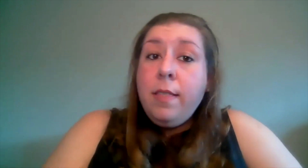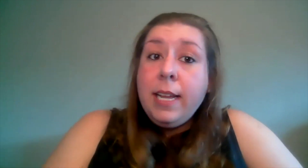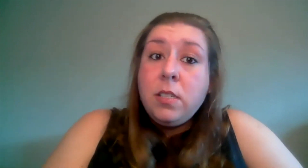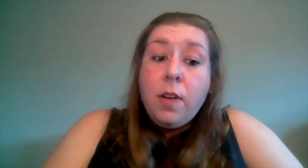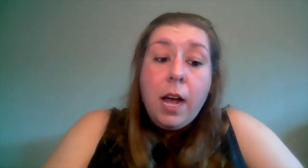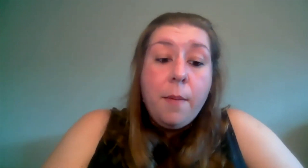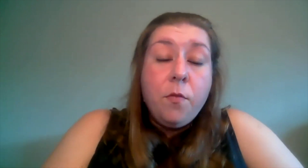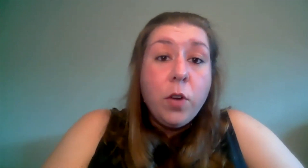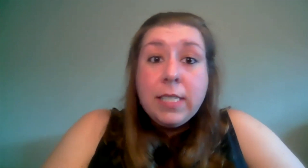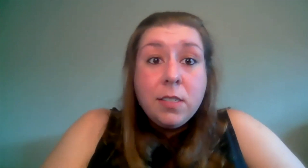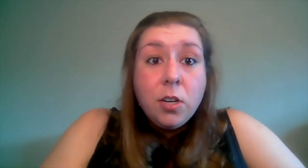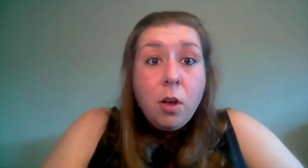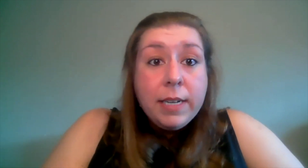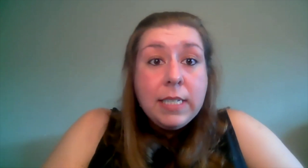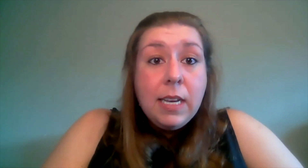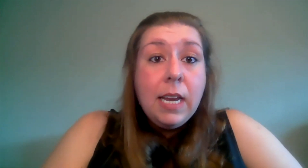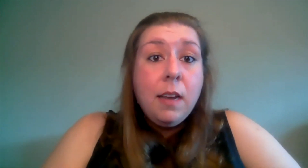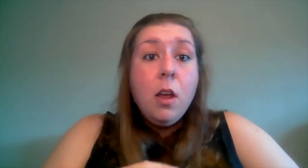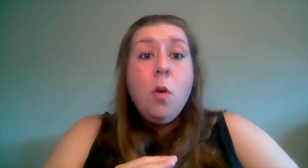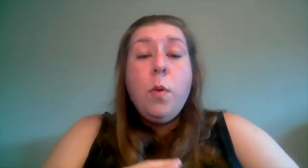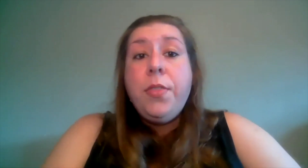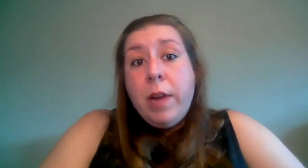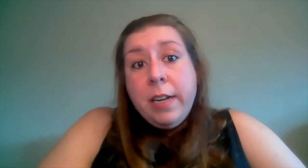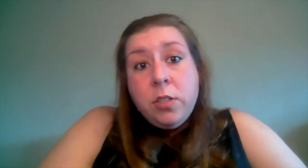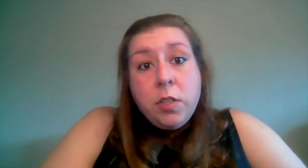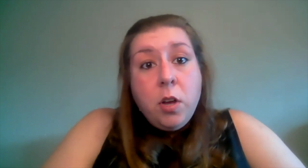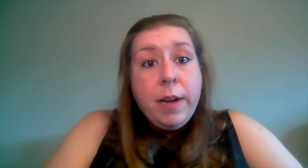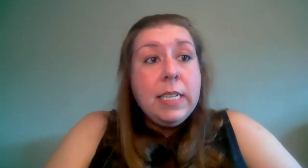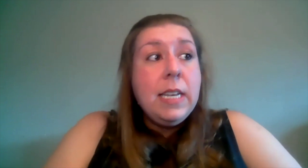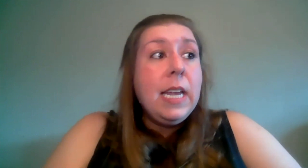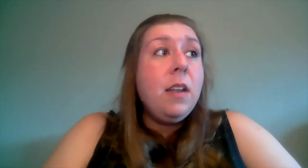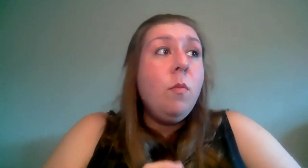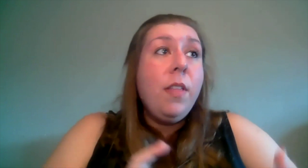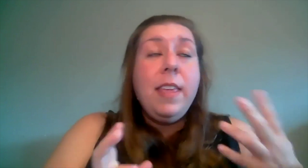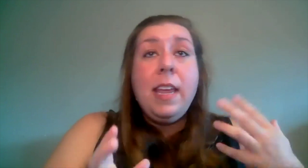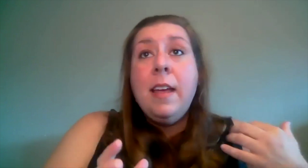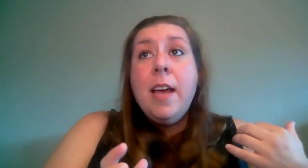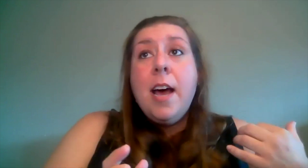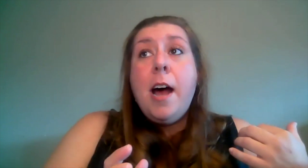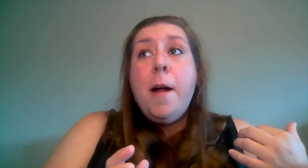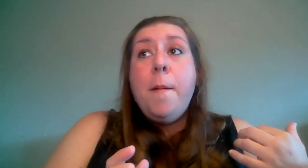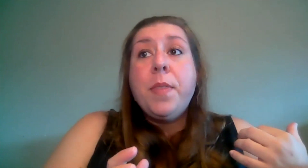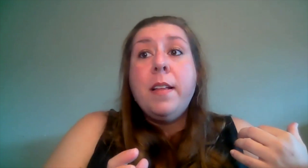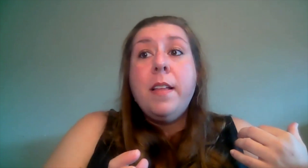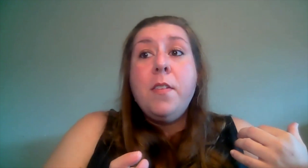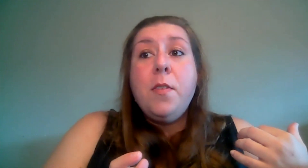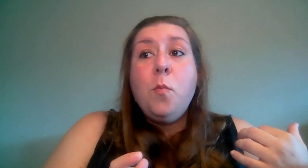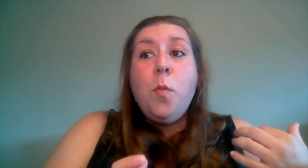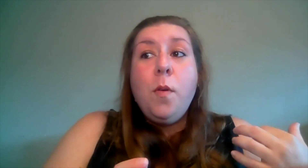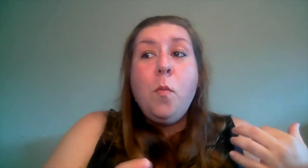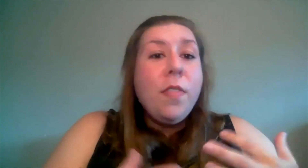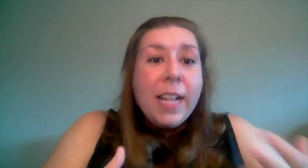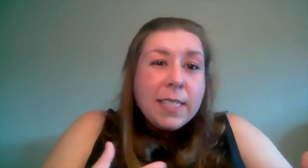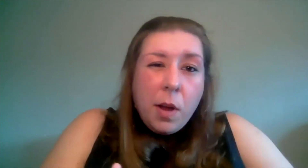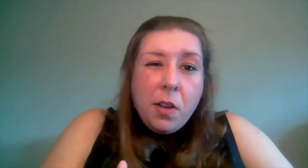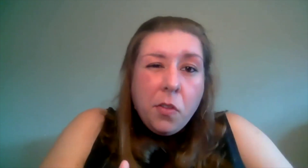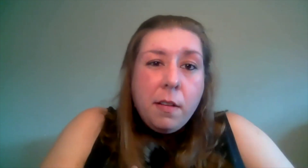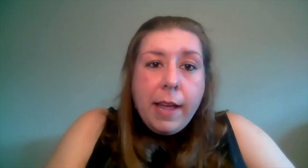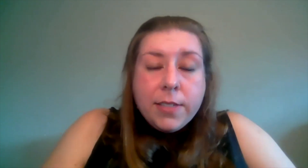these voices are going to need what the ranges are going to need what the um what that's going to look like